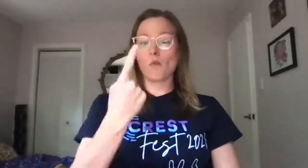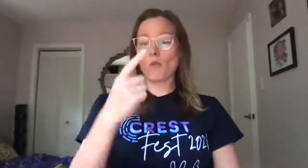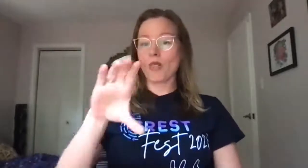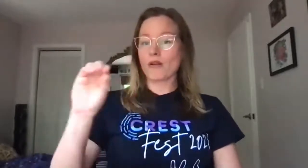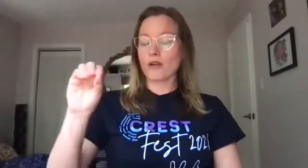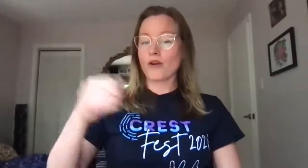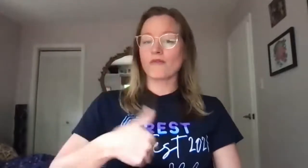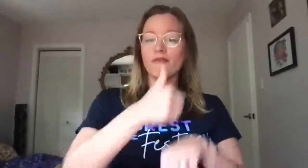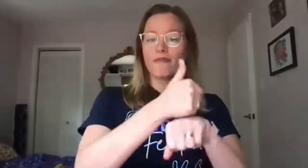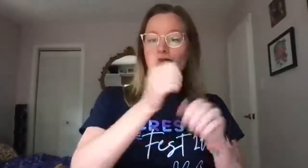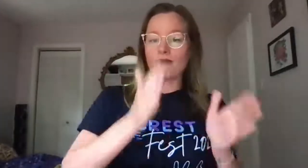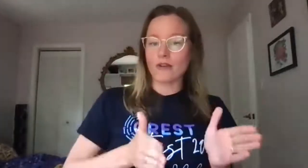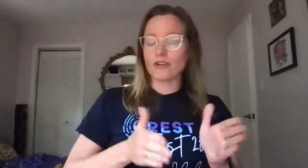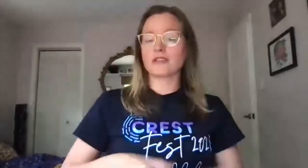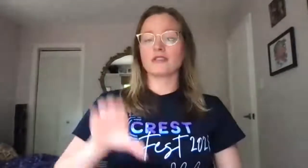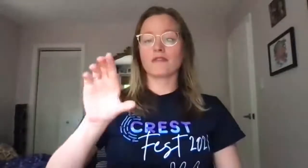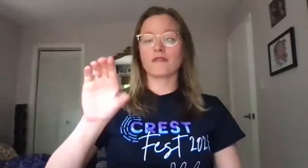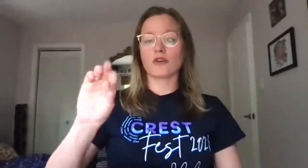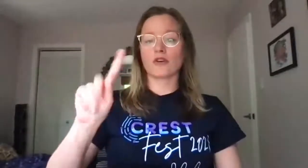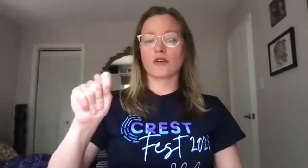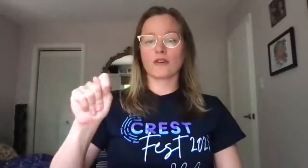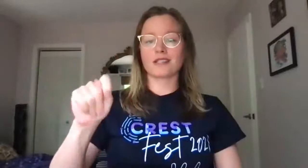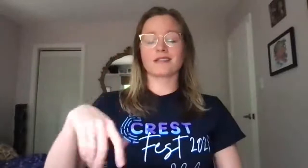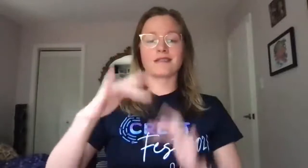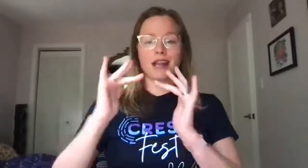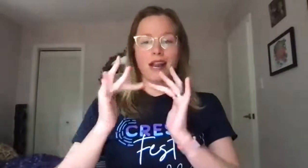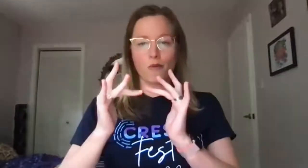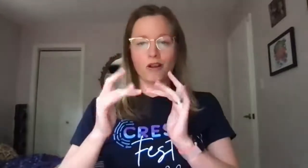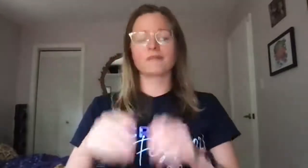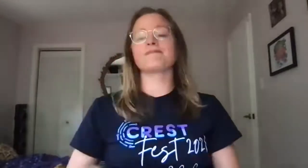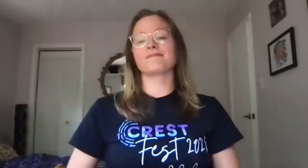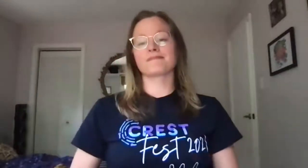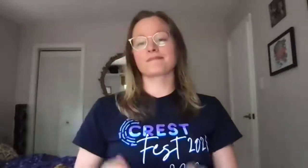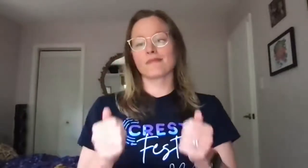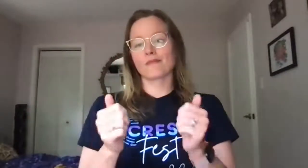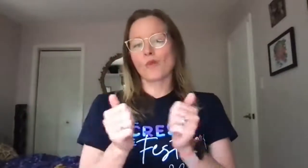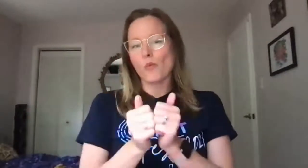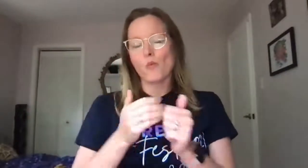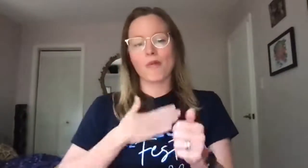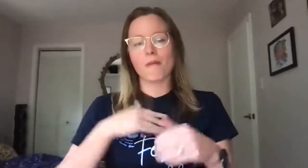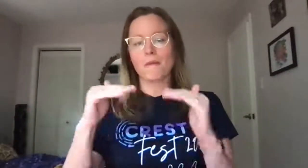university and i'm one of the co-founders of the crest network